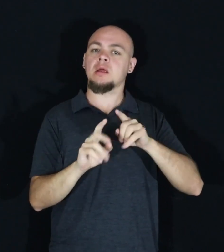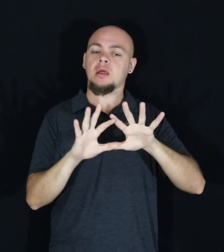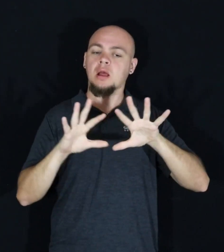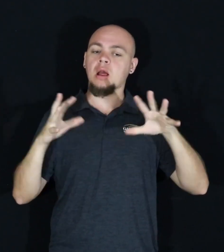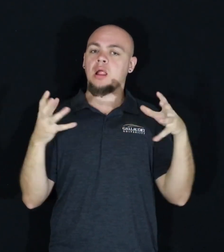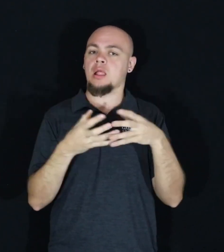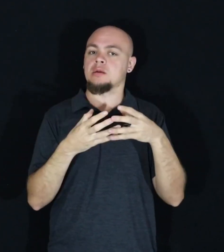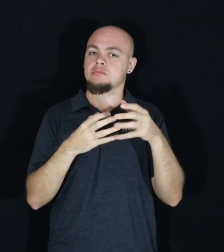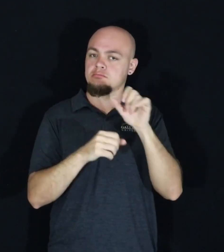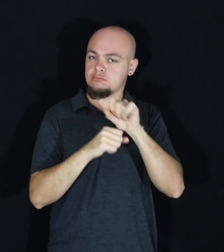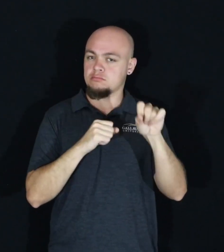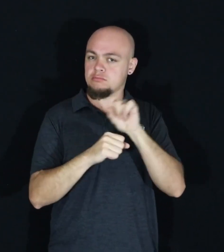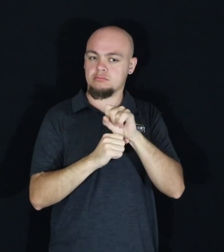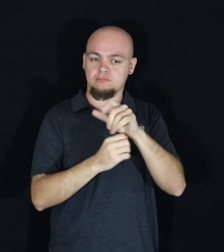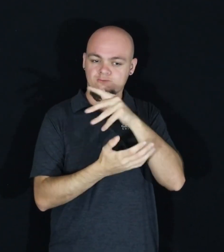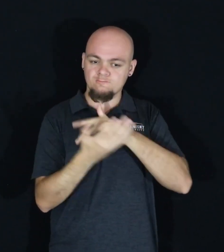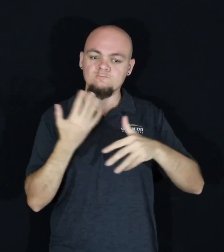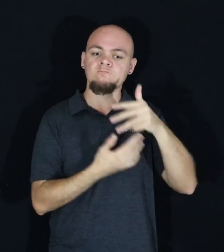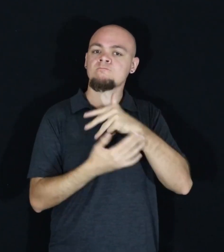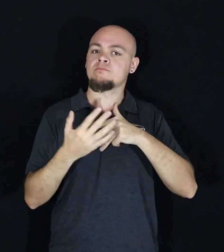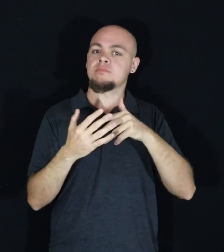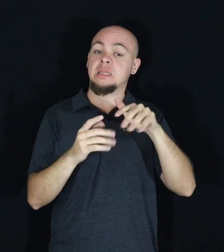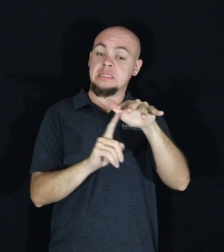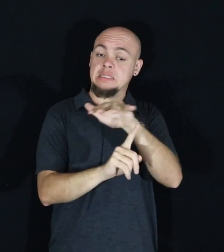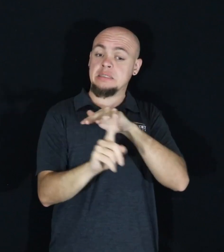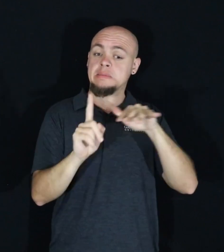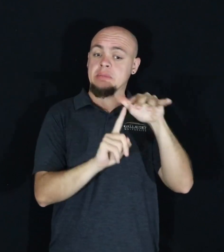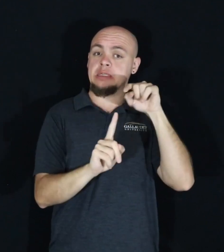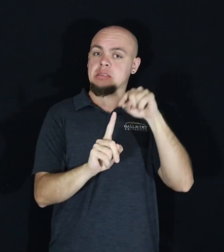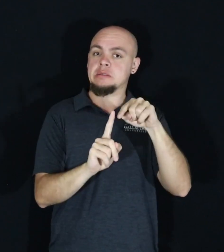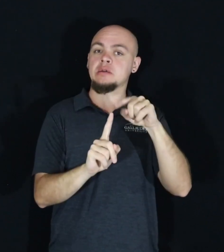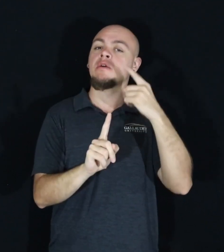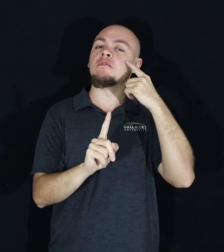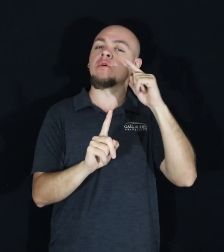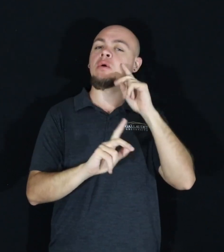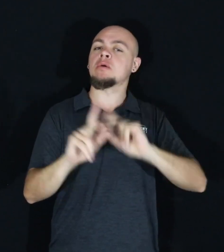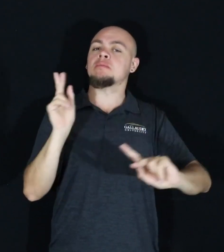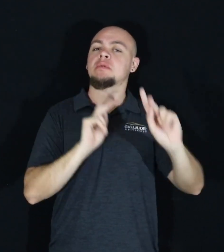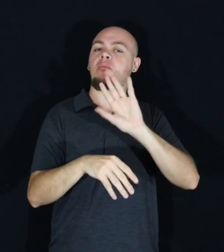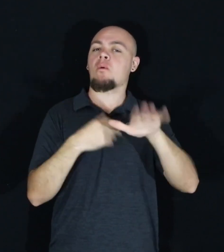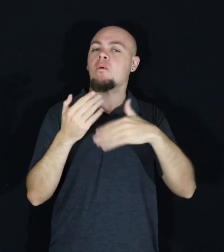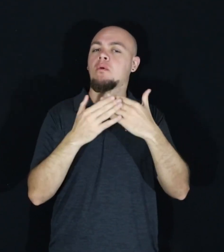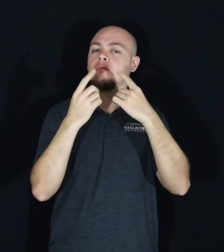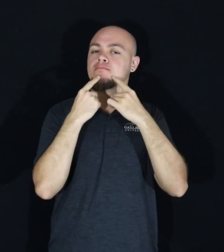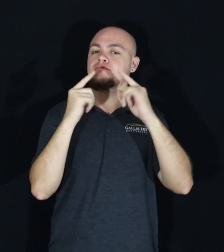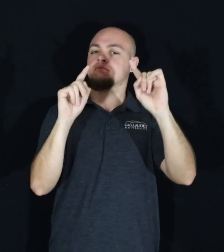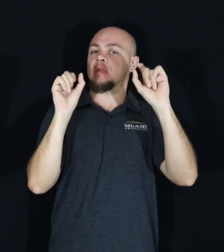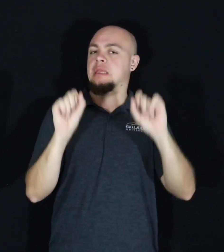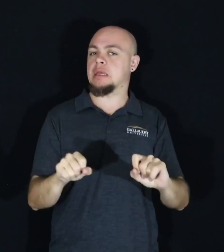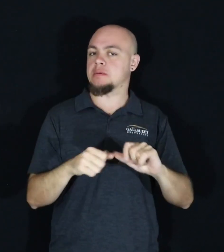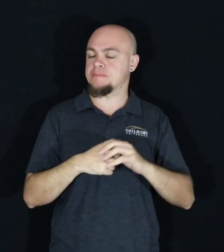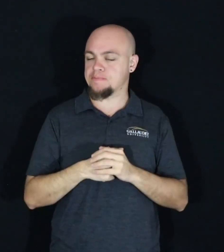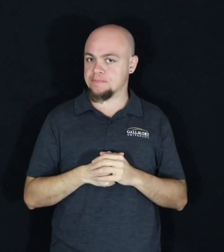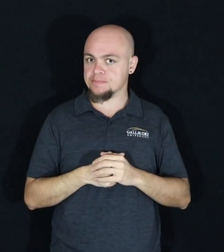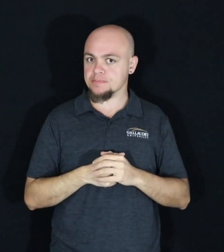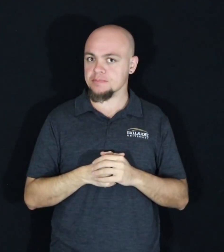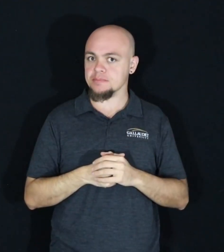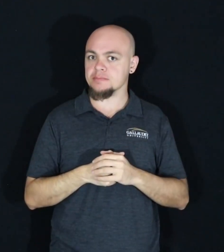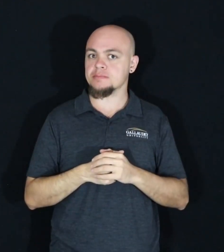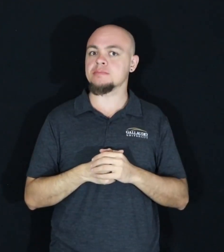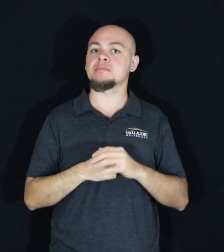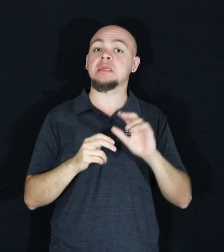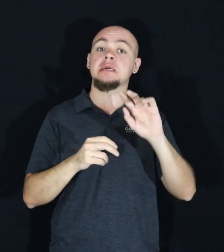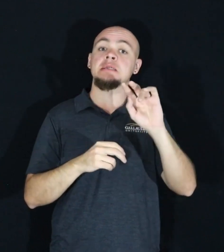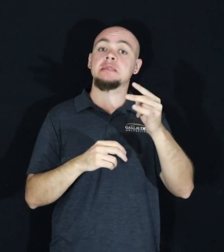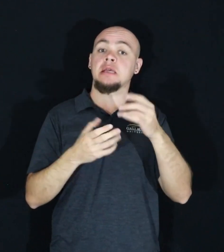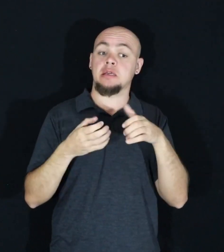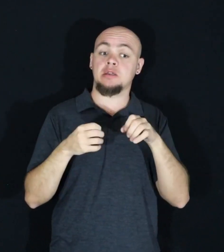working together to create spaces where everyone can thrive. Offering a second